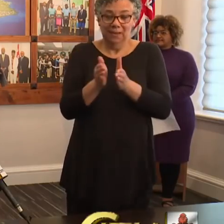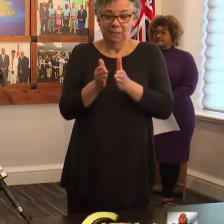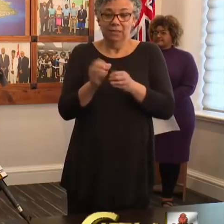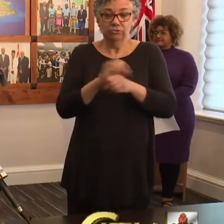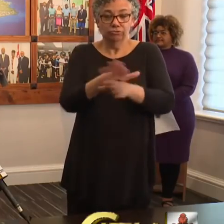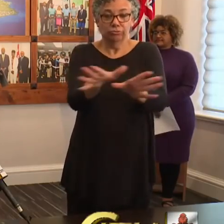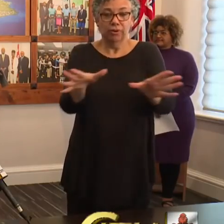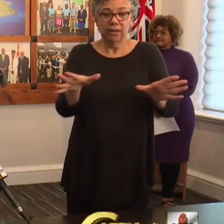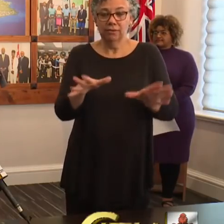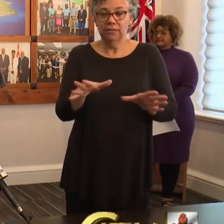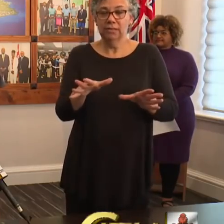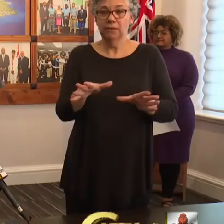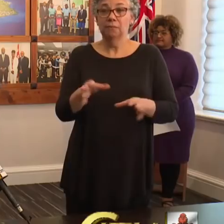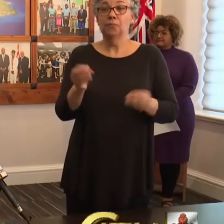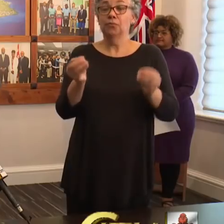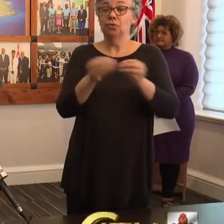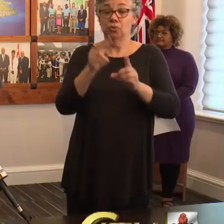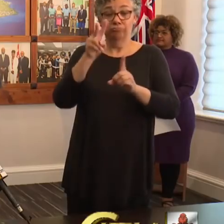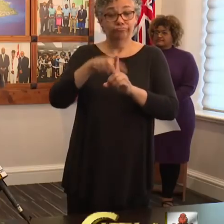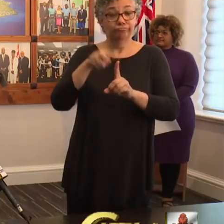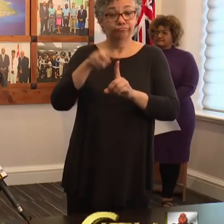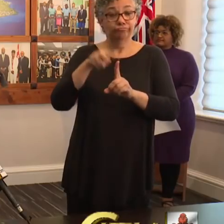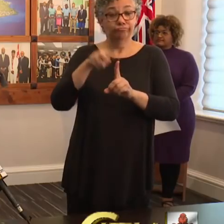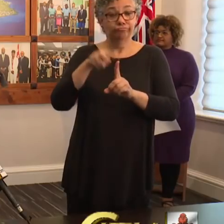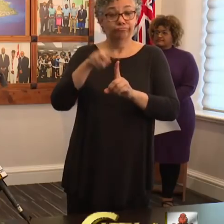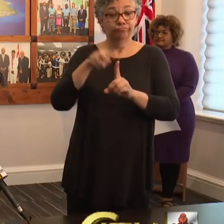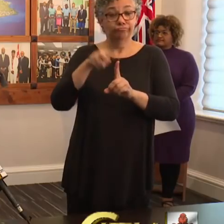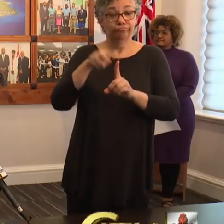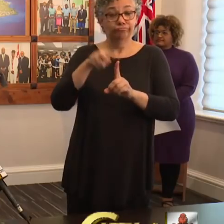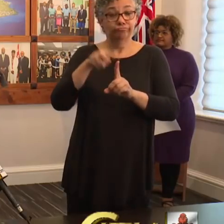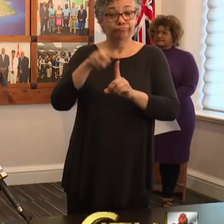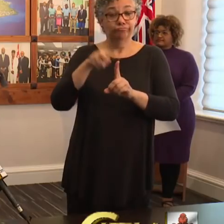virus. The more applications granted, the less likely